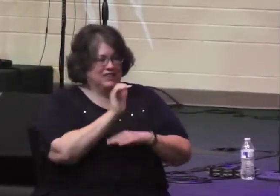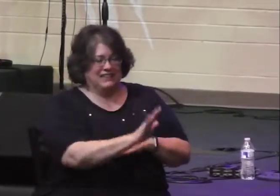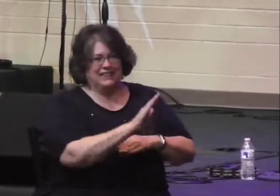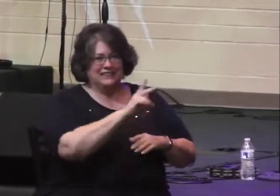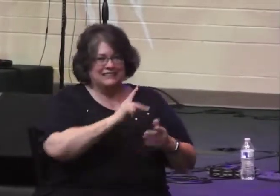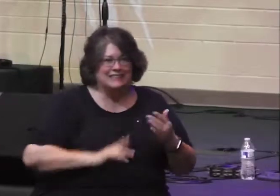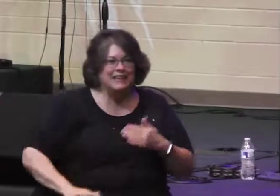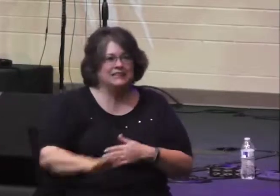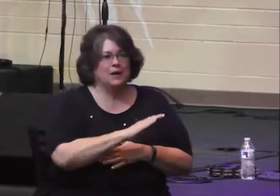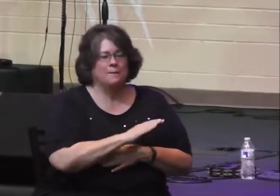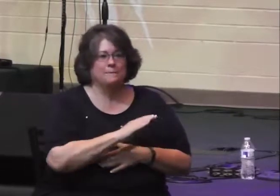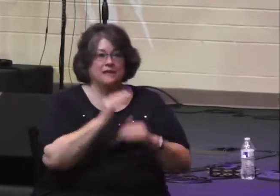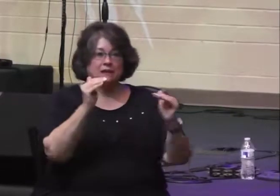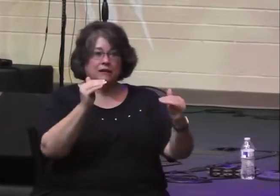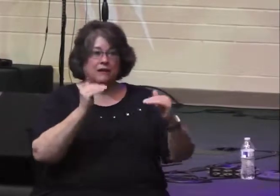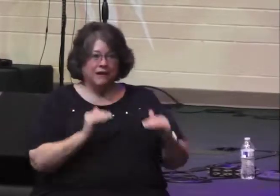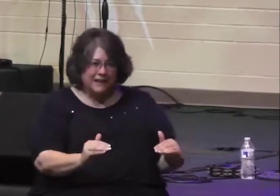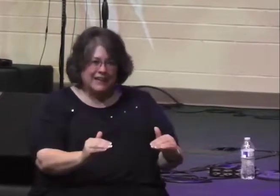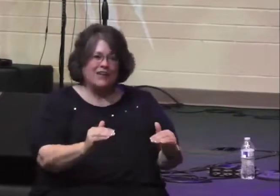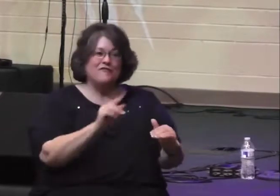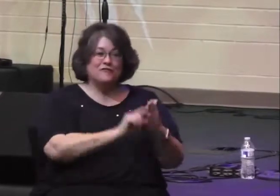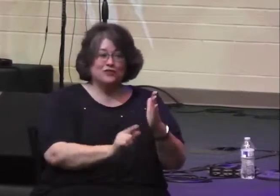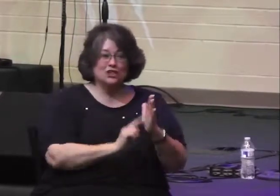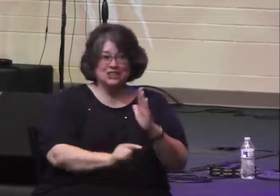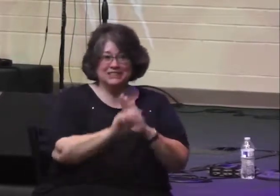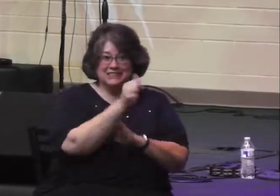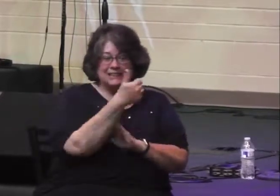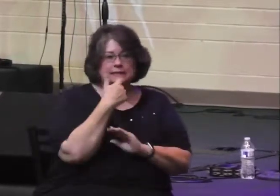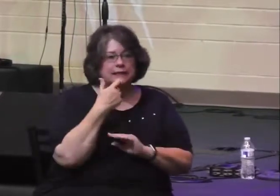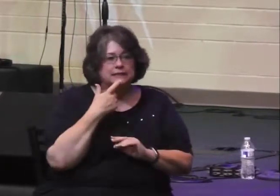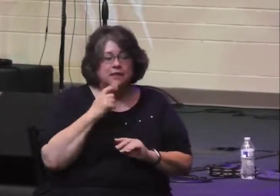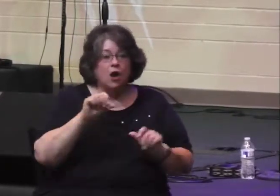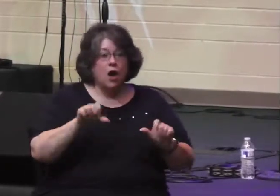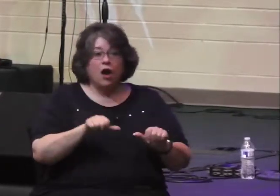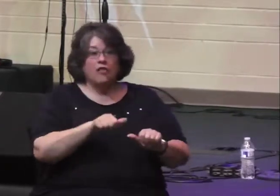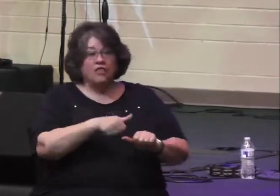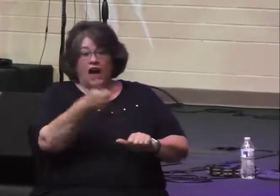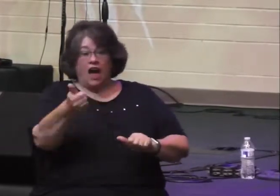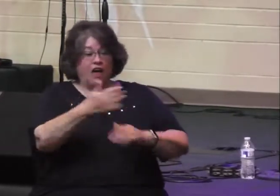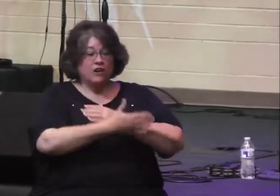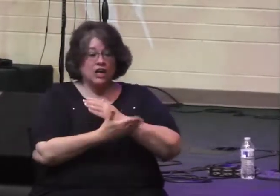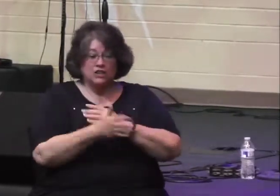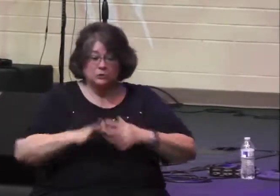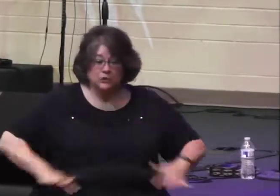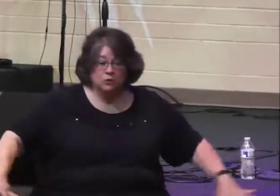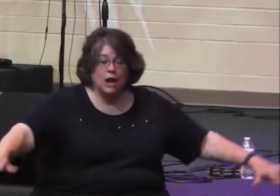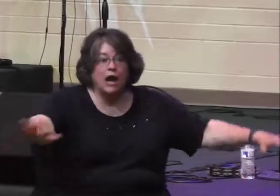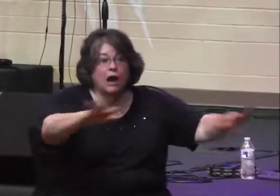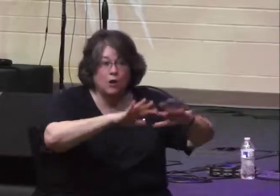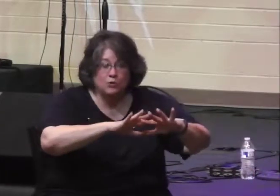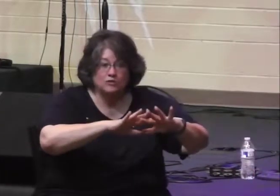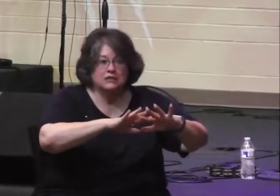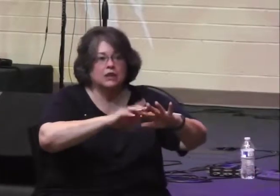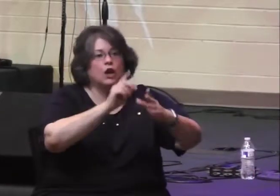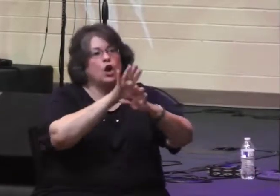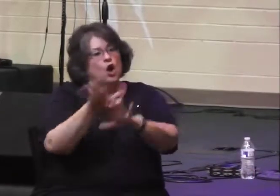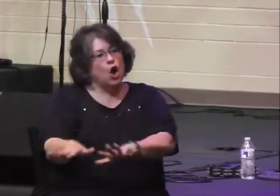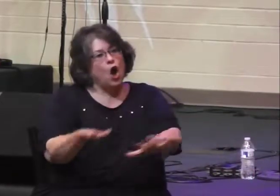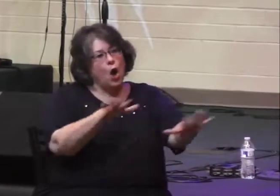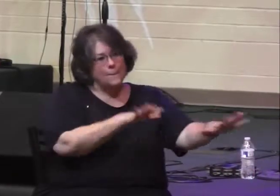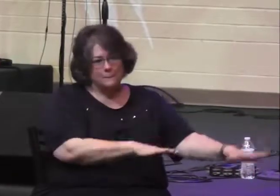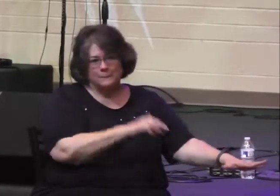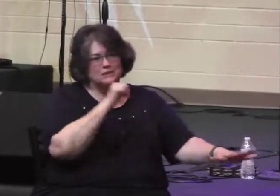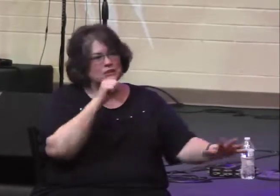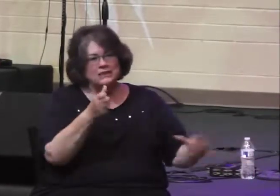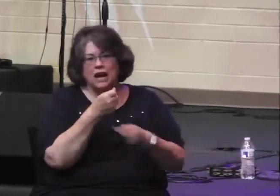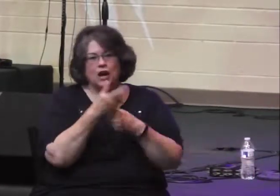Verse 10, the fear of the Lord fell on all the kingdoms of the land surrounding Judah so they didn't go to war against Jehoshaphat. Verse